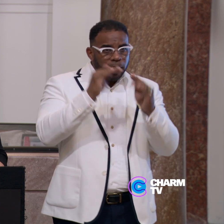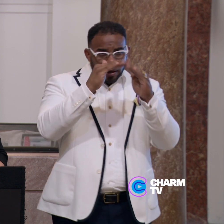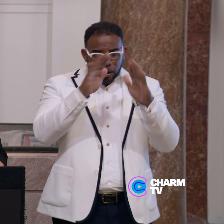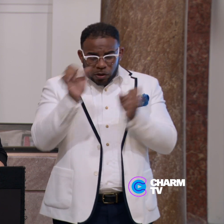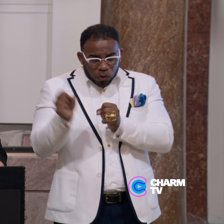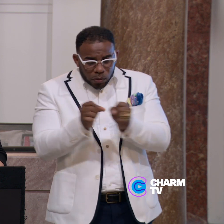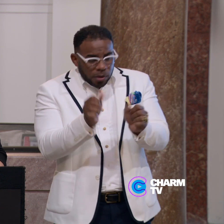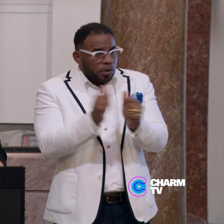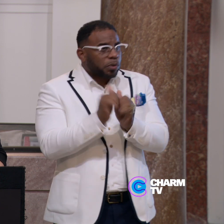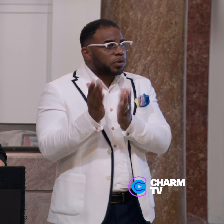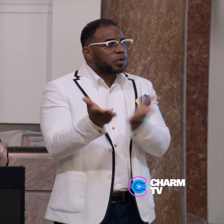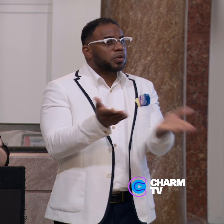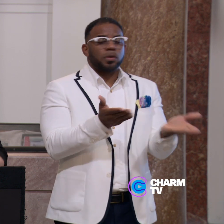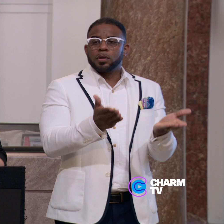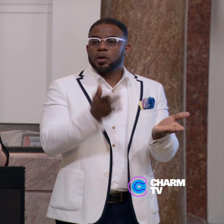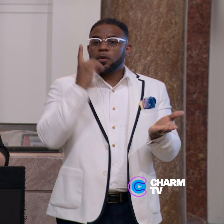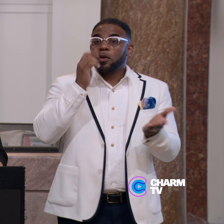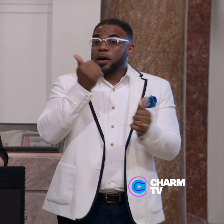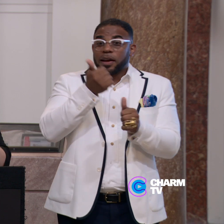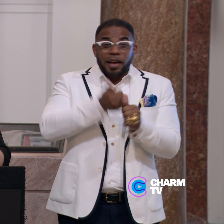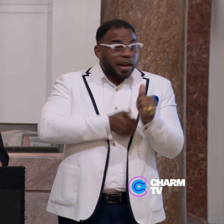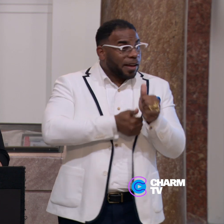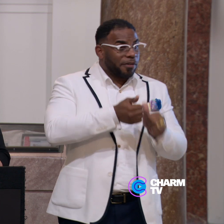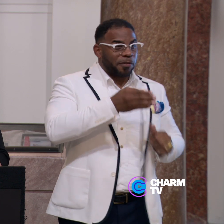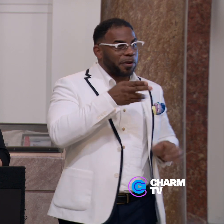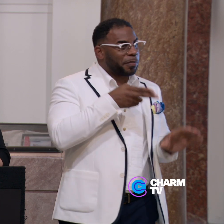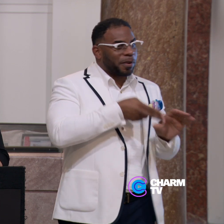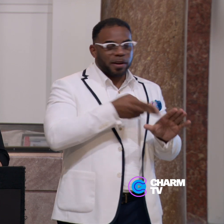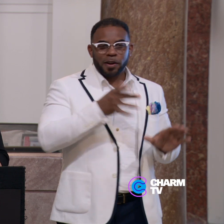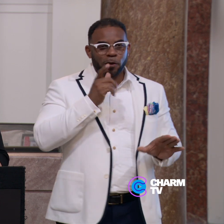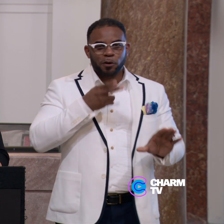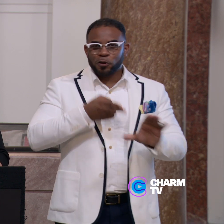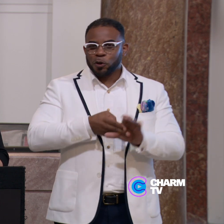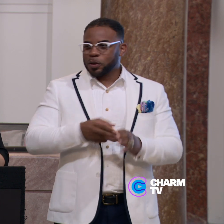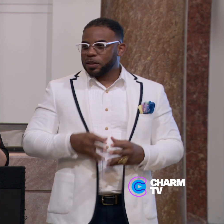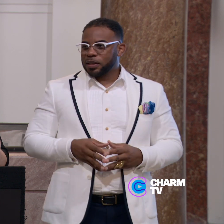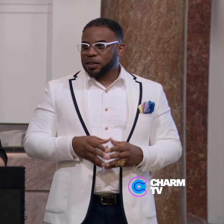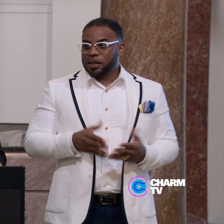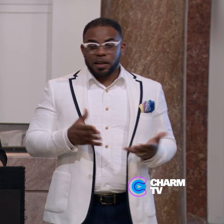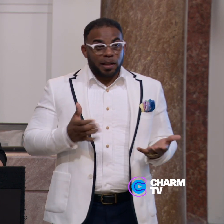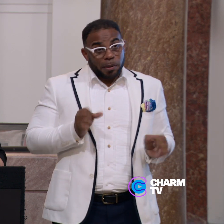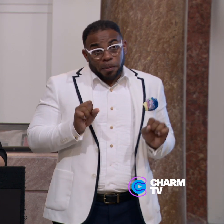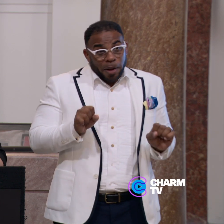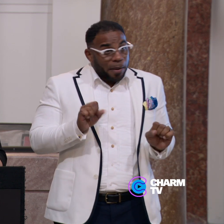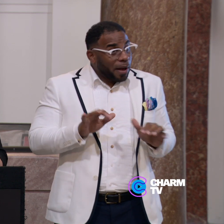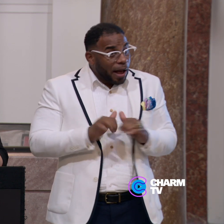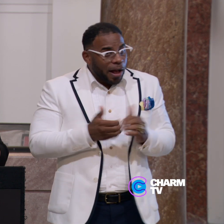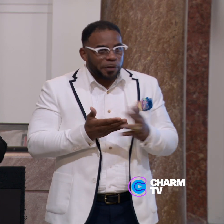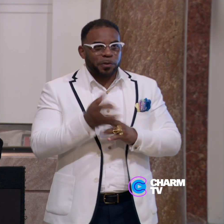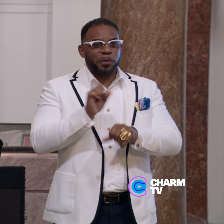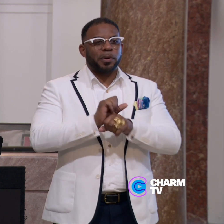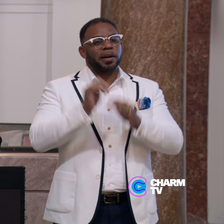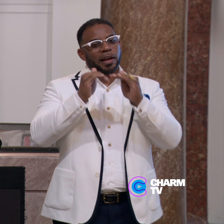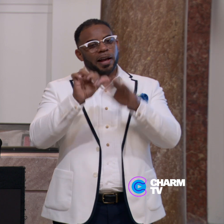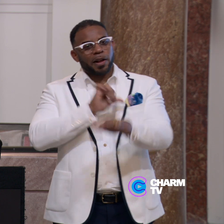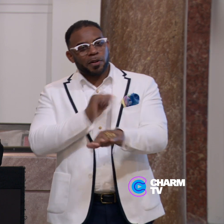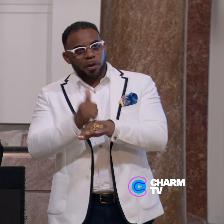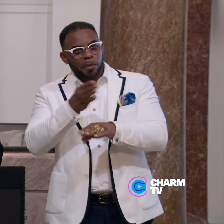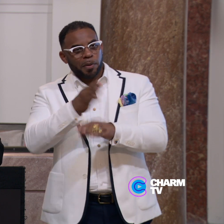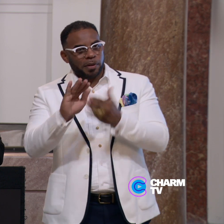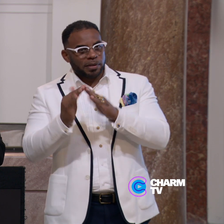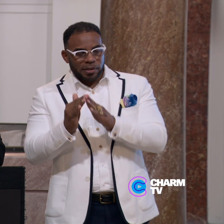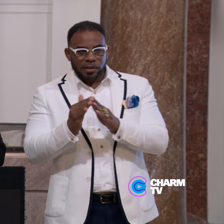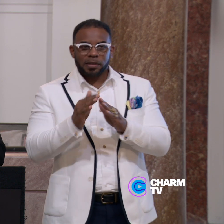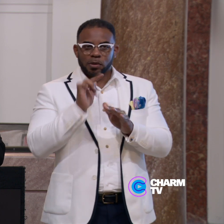strategically with services for every single participant who joined. And that was possible through the work of Housing Authority of Baltimore